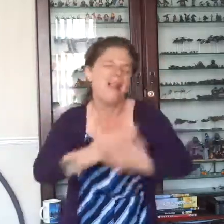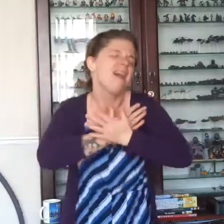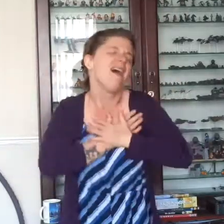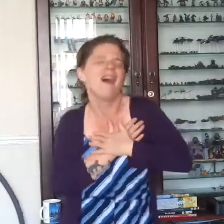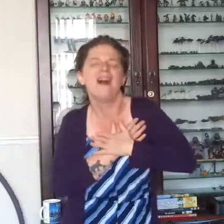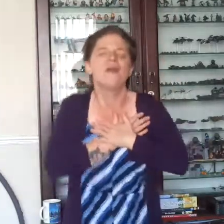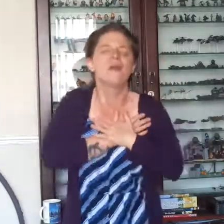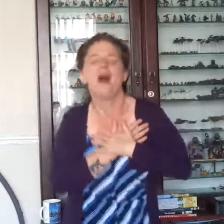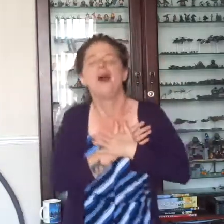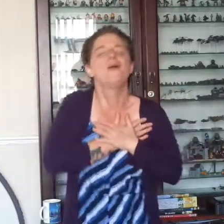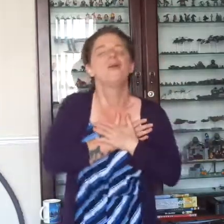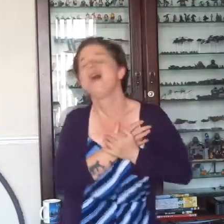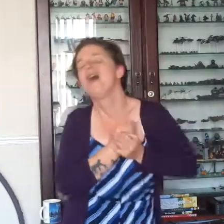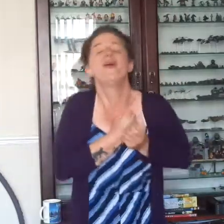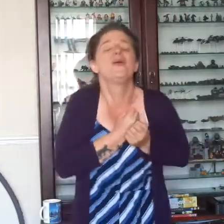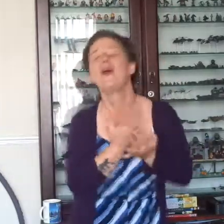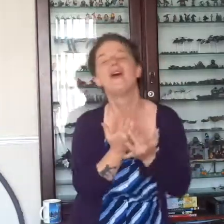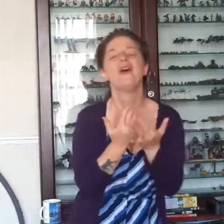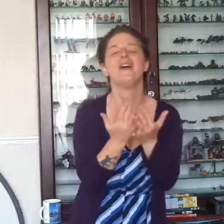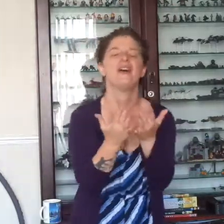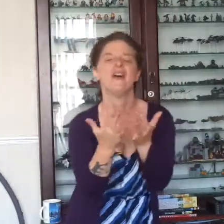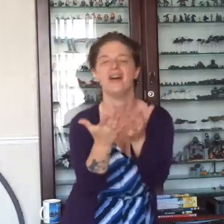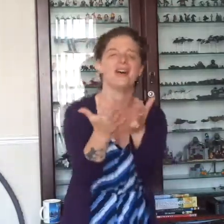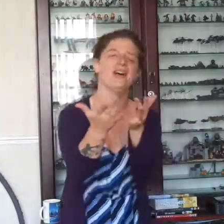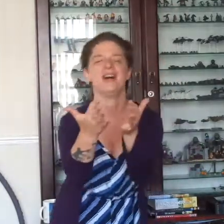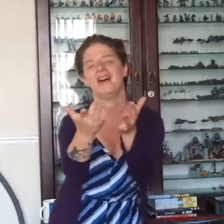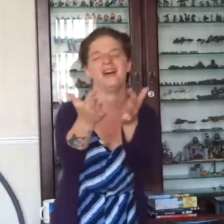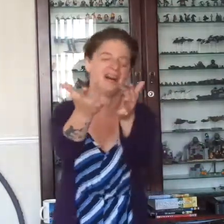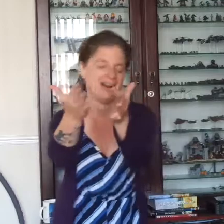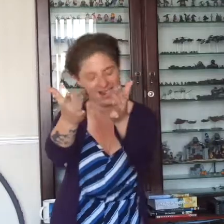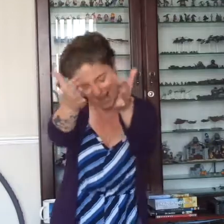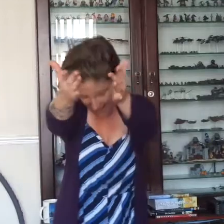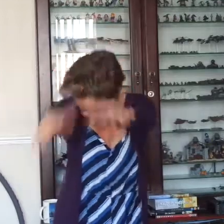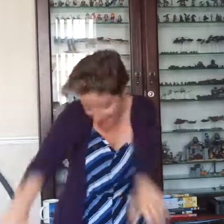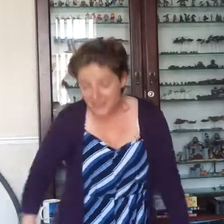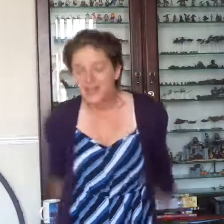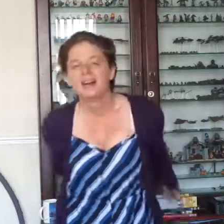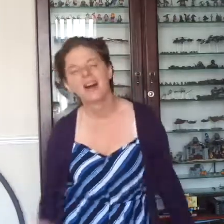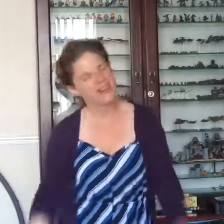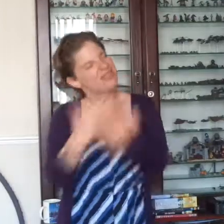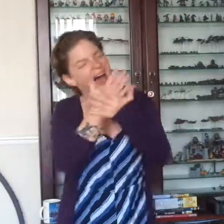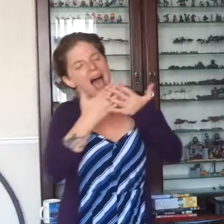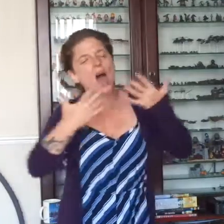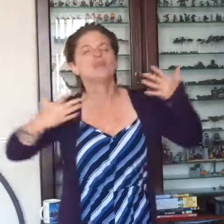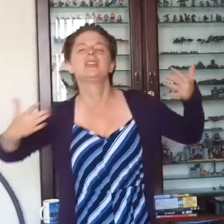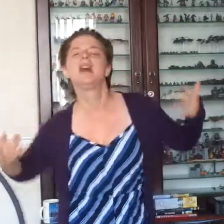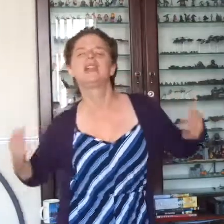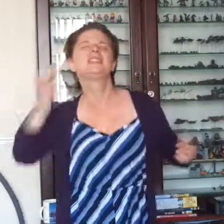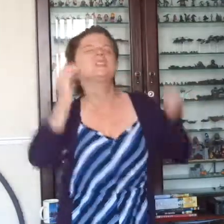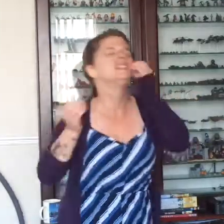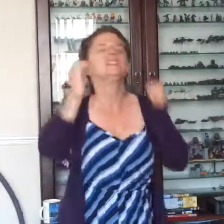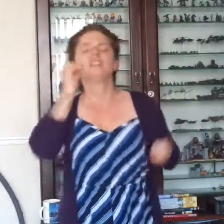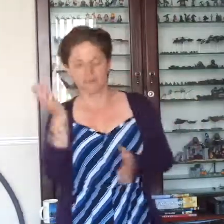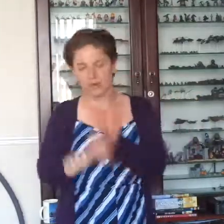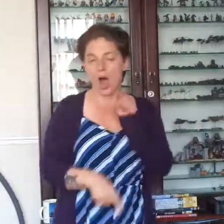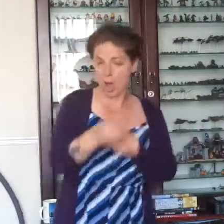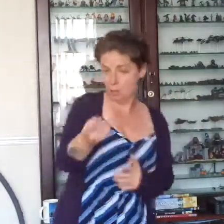love A thousand kisses from you and